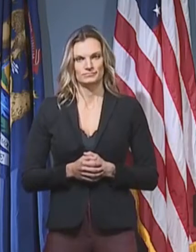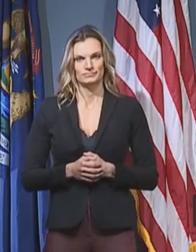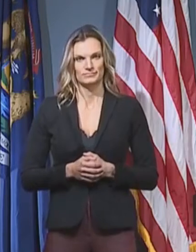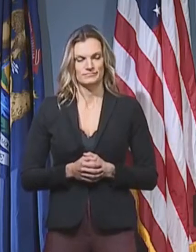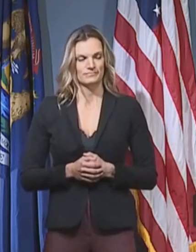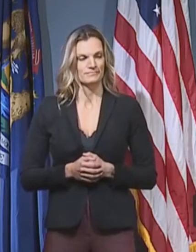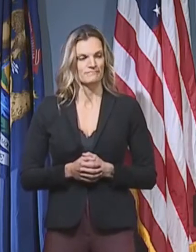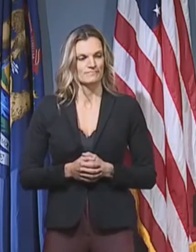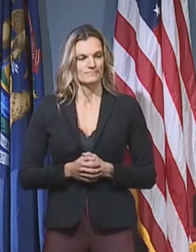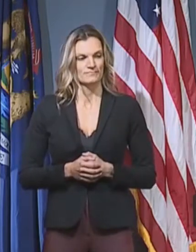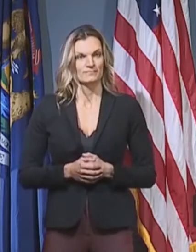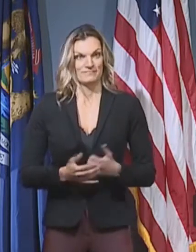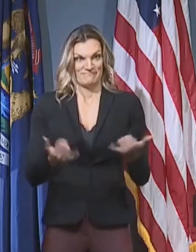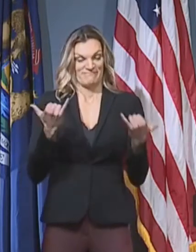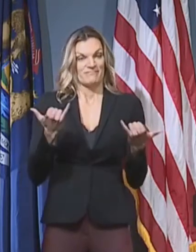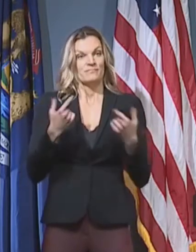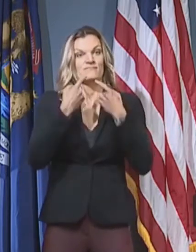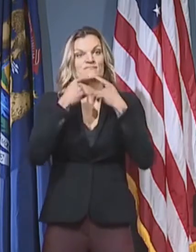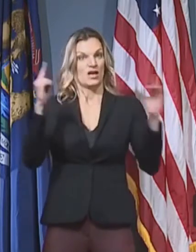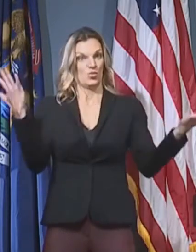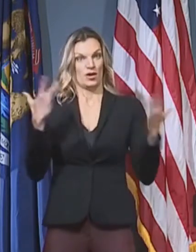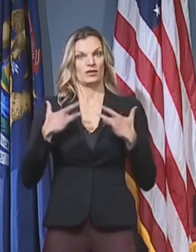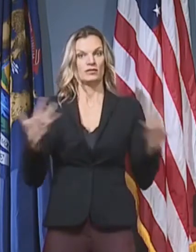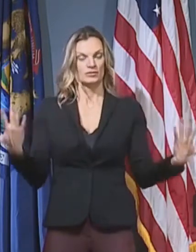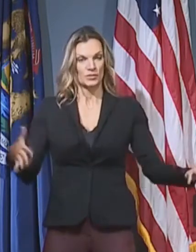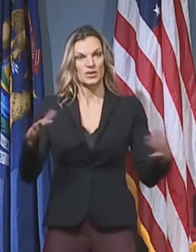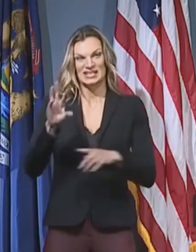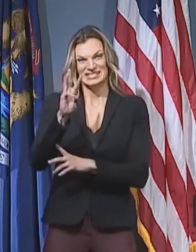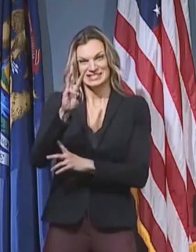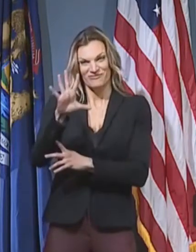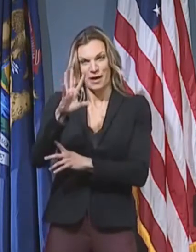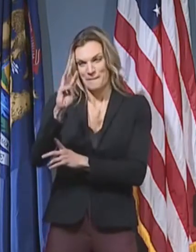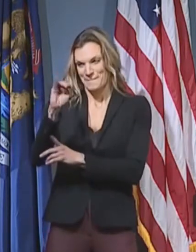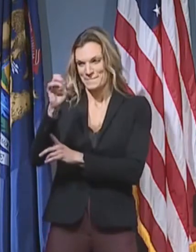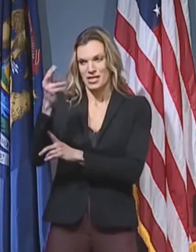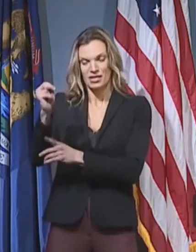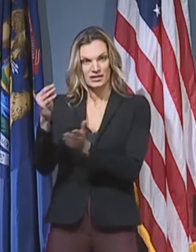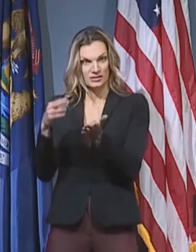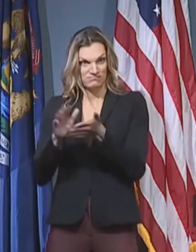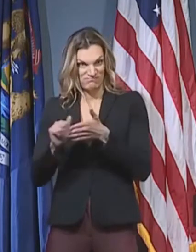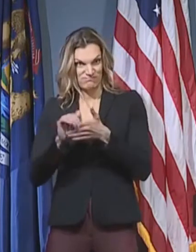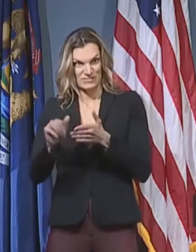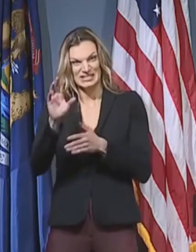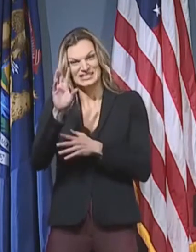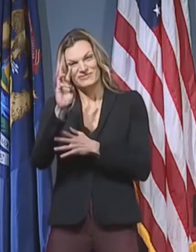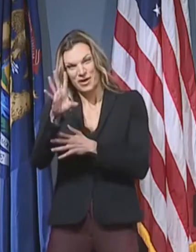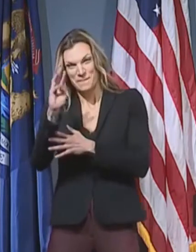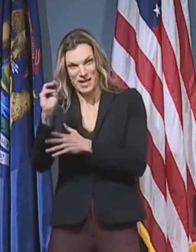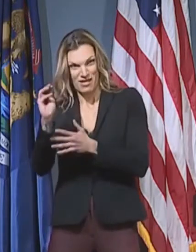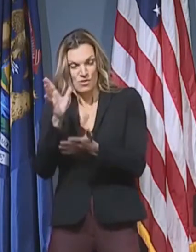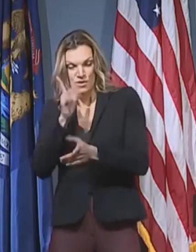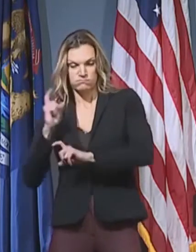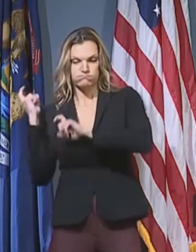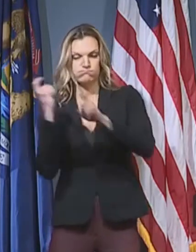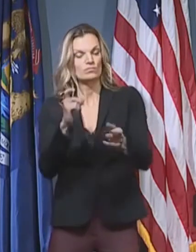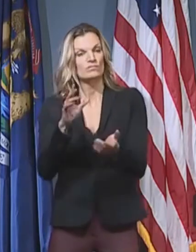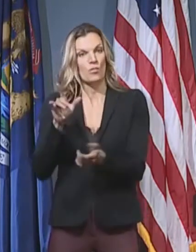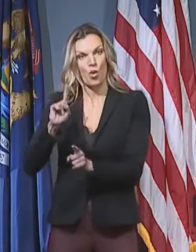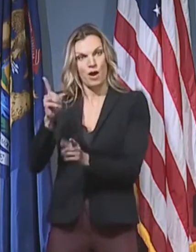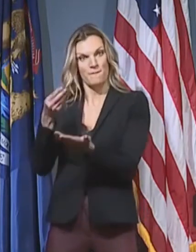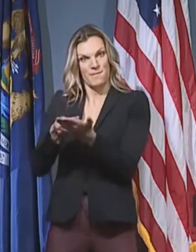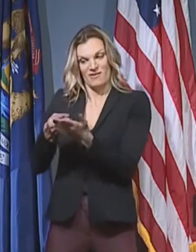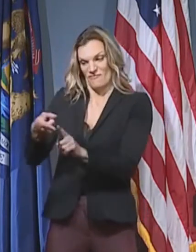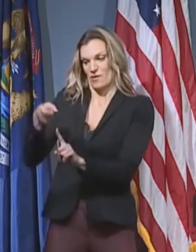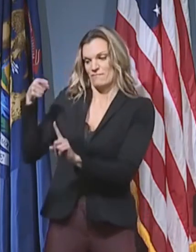Today, I am announcing $65 million in CARES Act funding for schools that need it the most. As we continue to